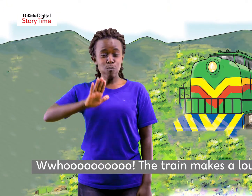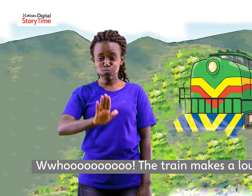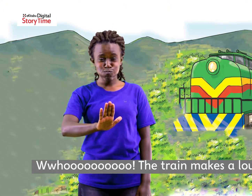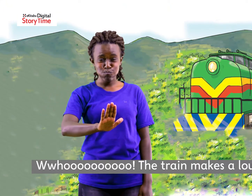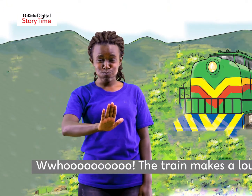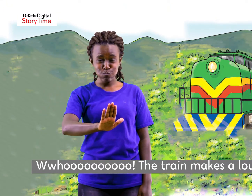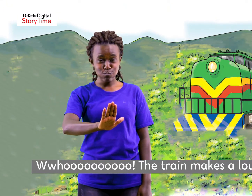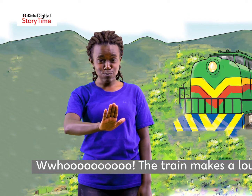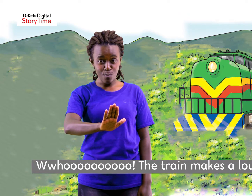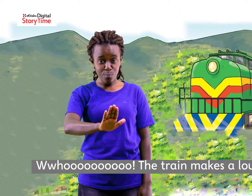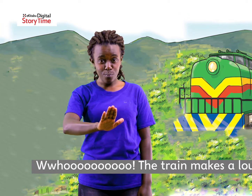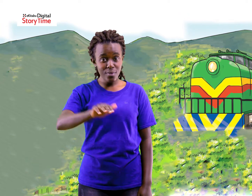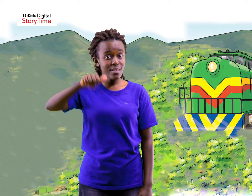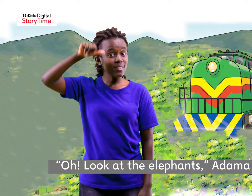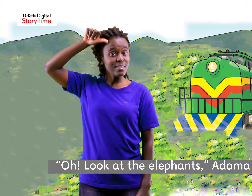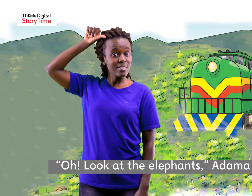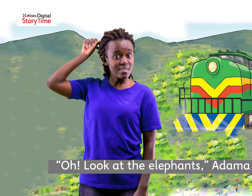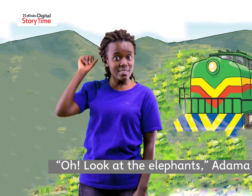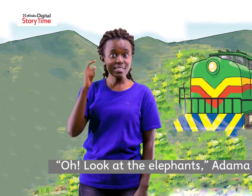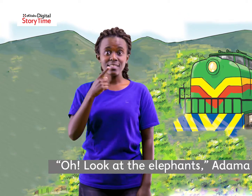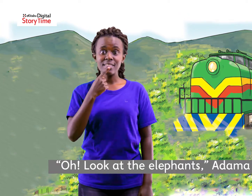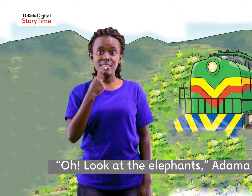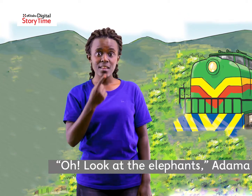The train makes a loud sound.